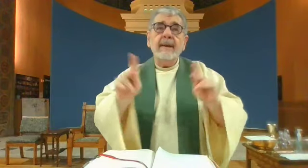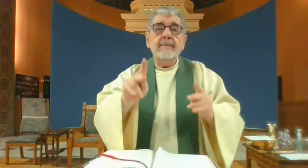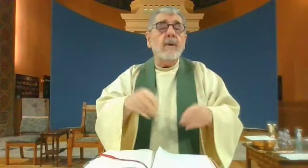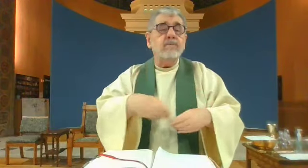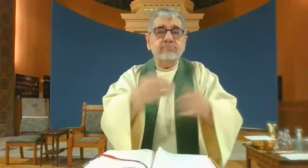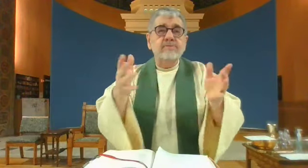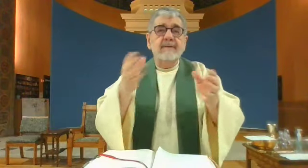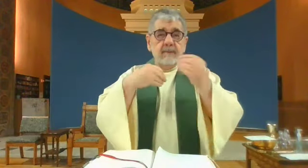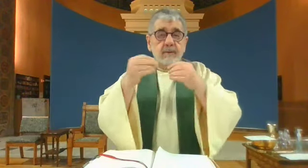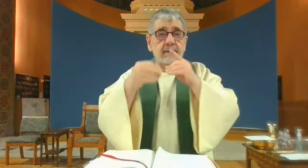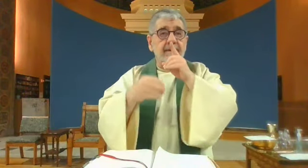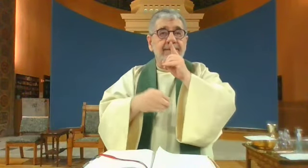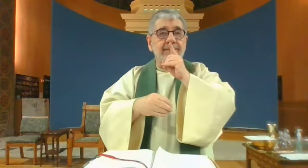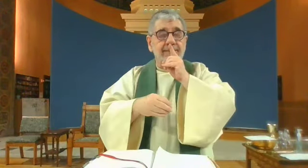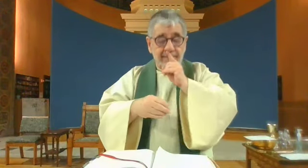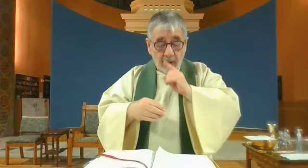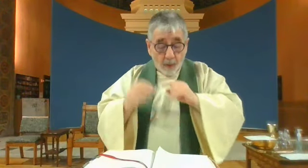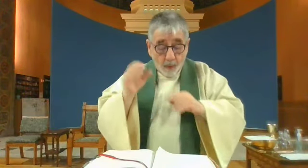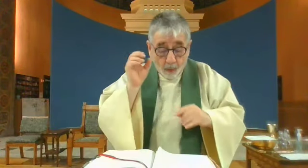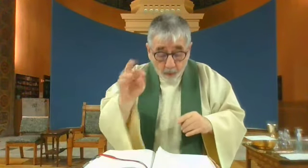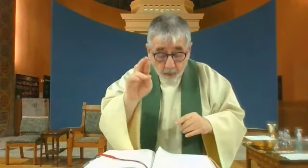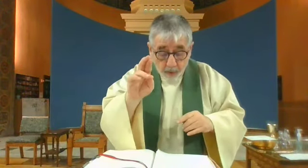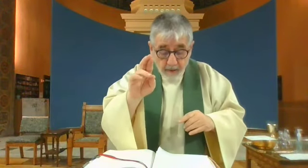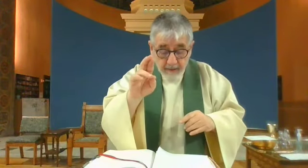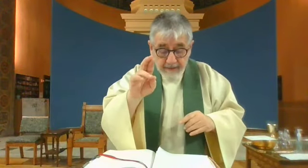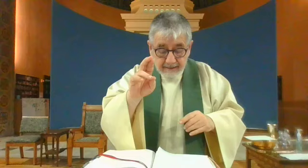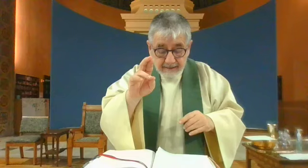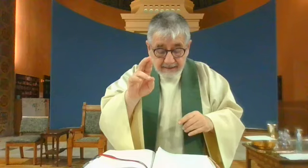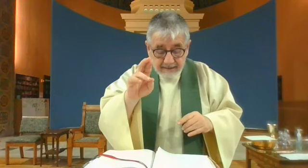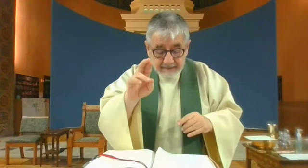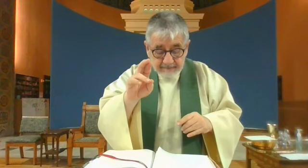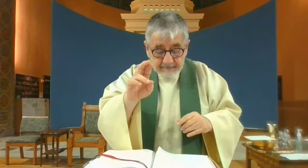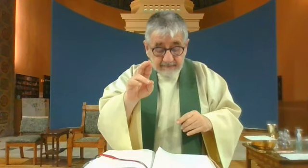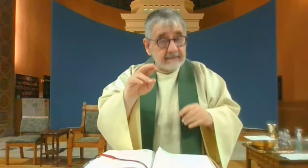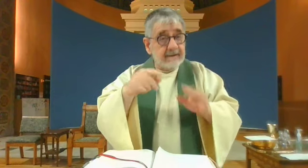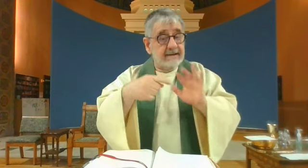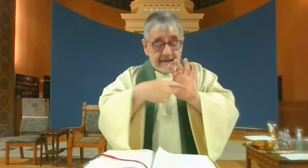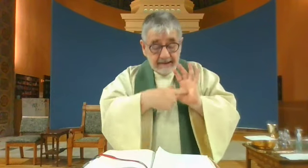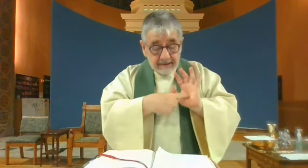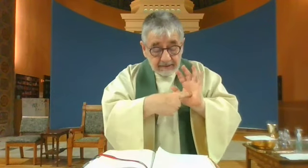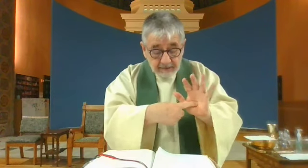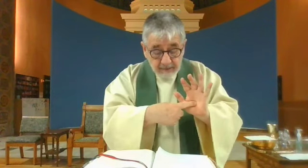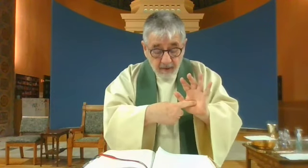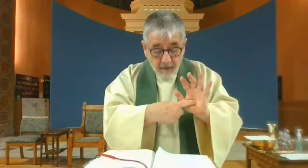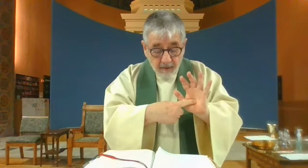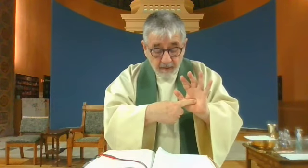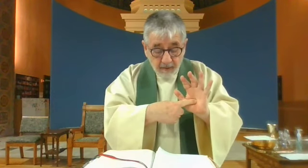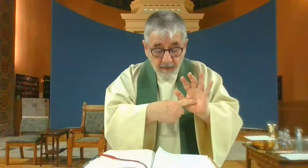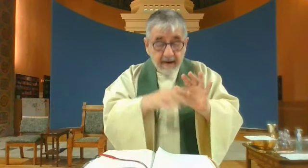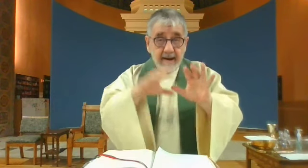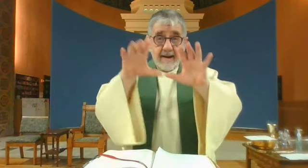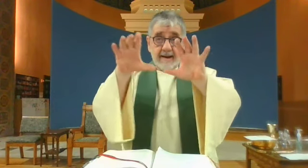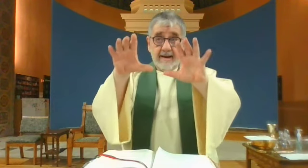Now, Jesus is always caring for people. And that's just what he does. Or, does it show